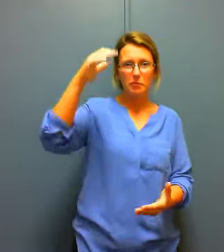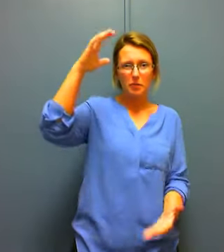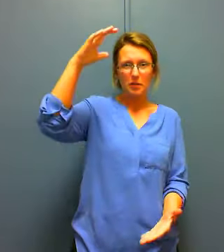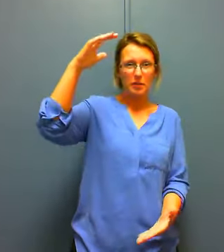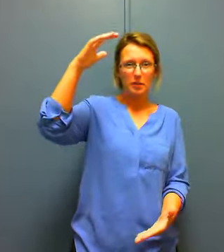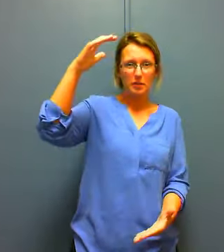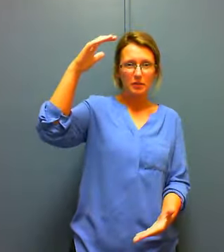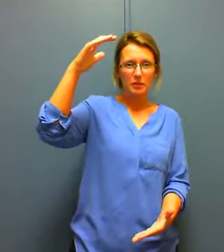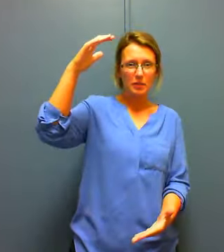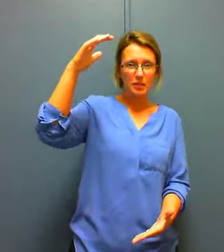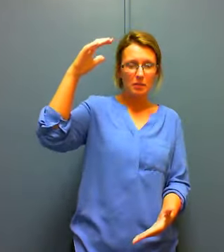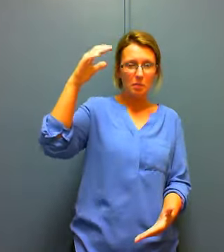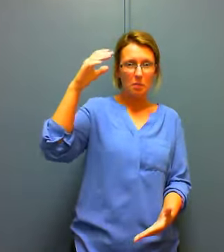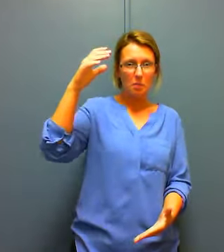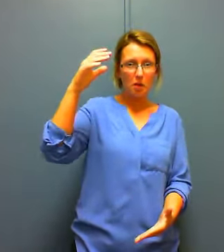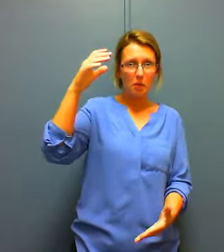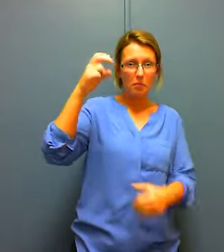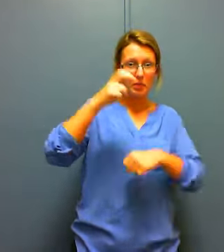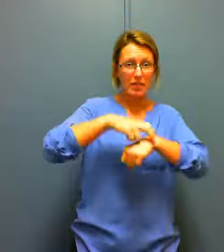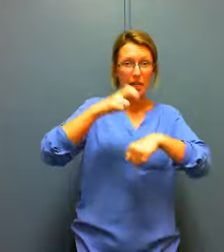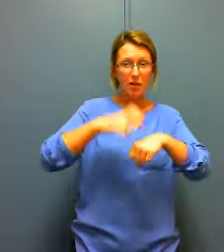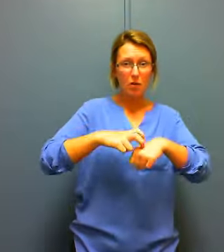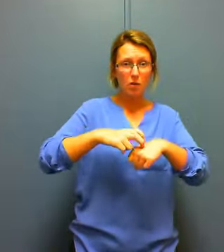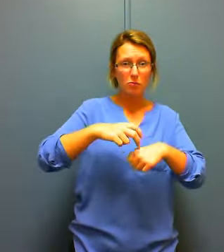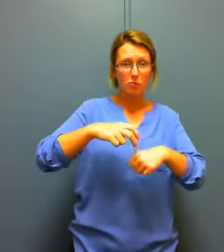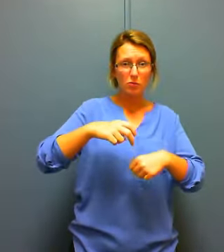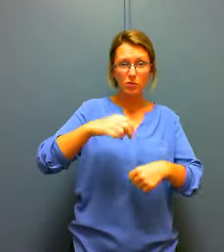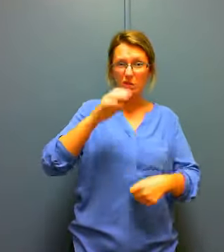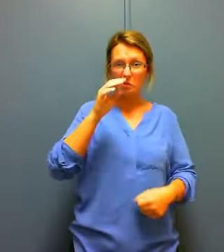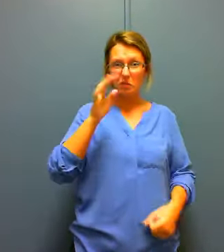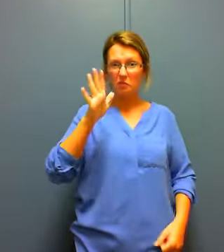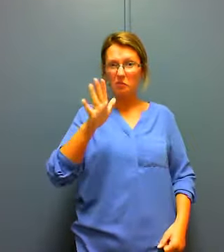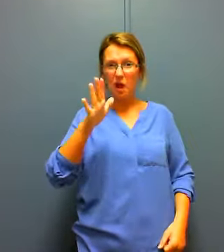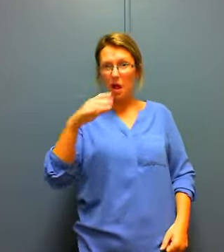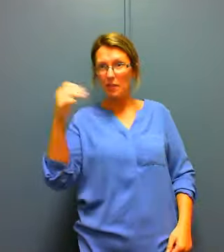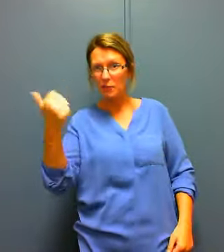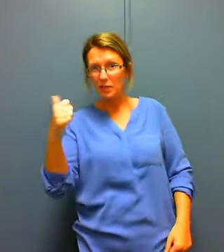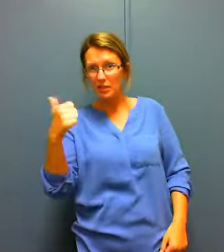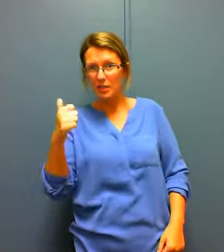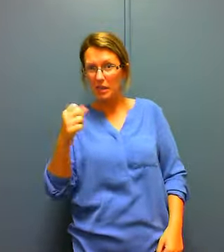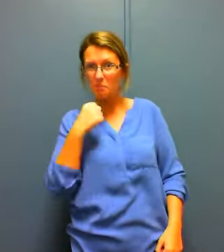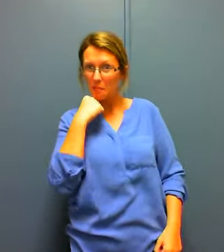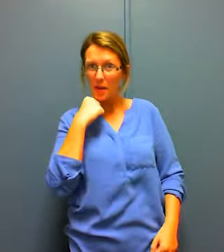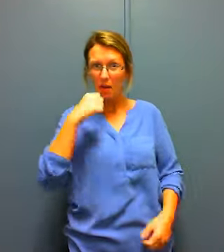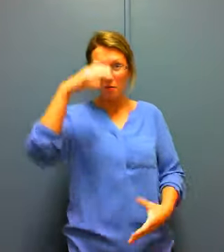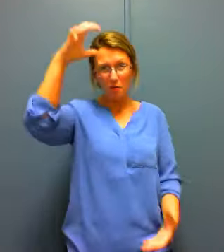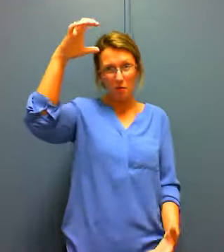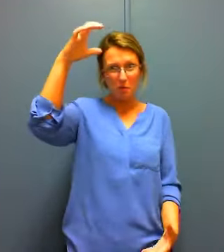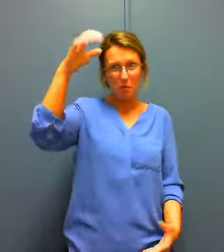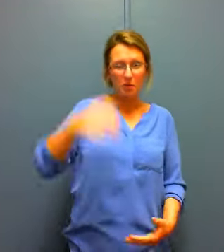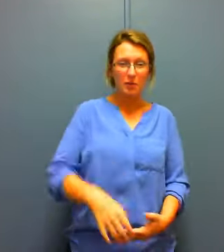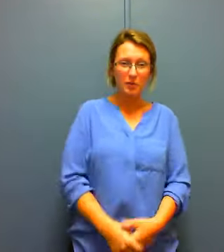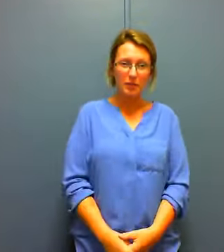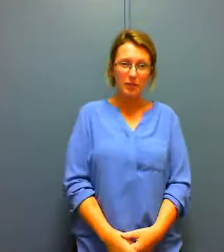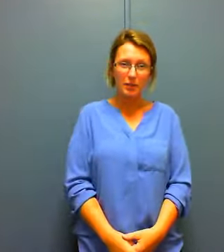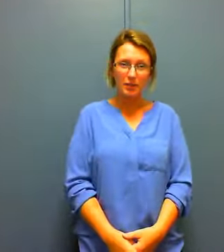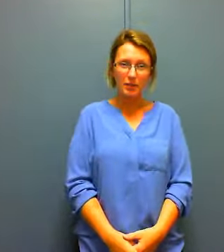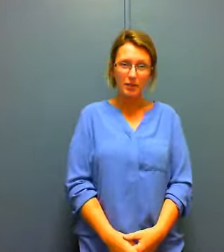the big bags of potatoes like it's so big that you can imagine in the camera I also noticed that like some food are really